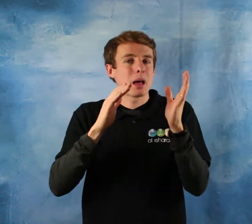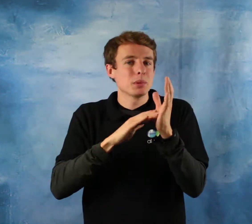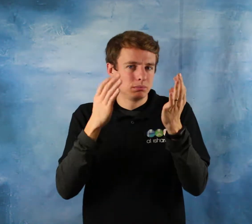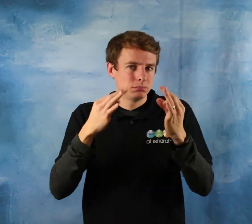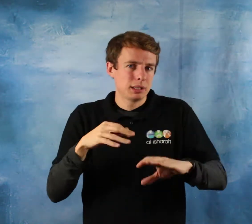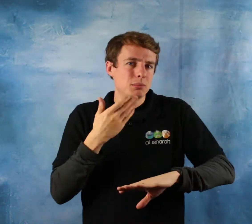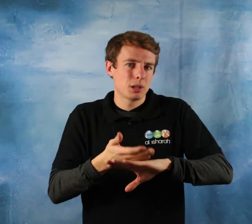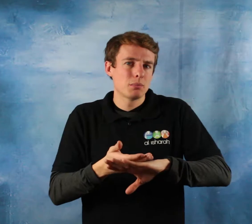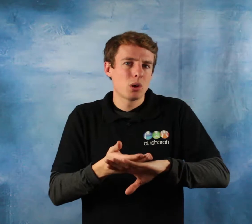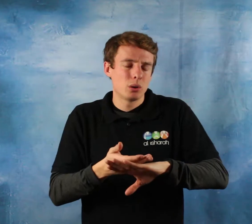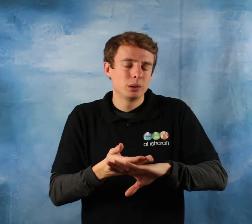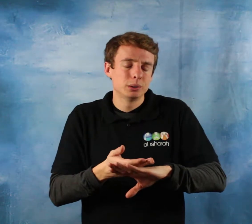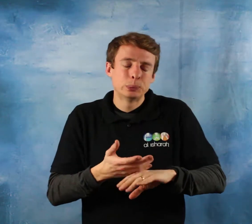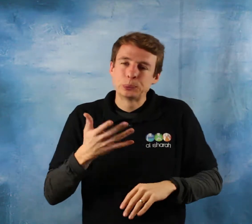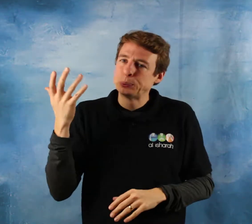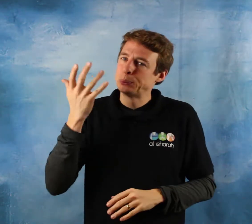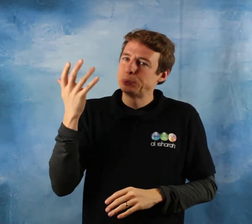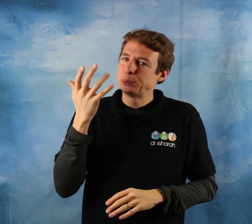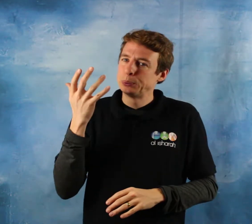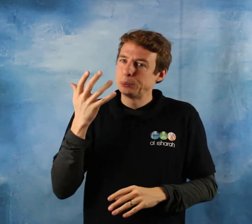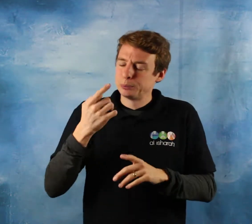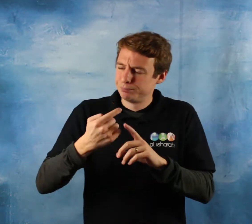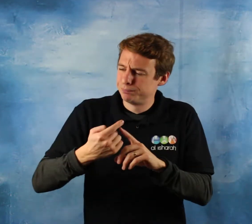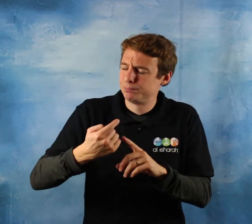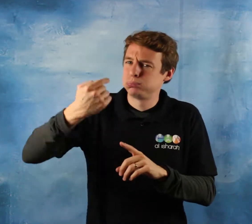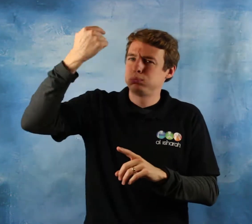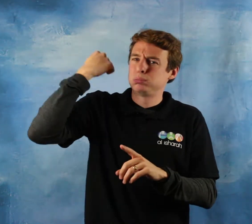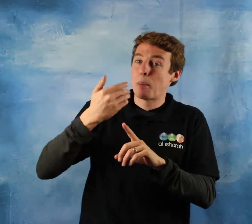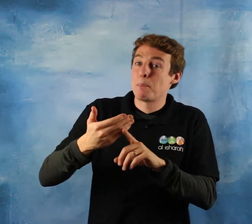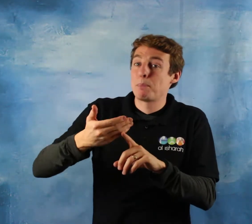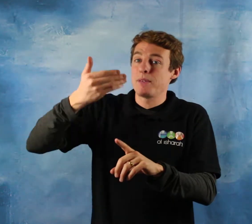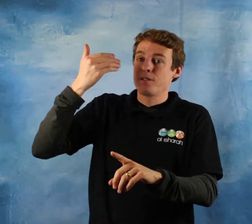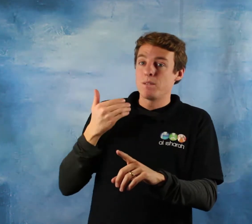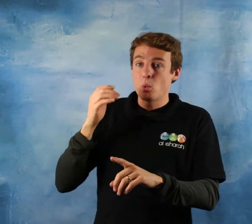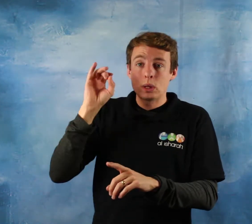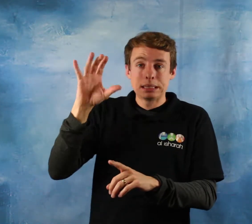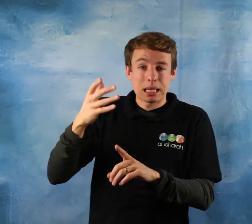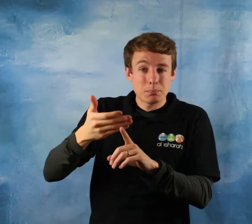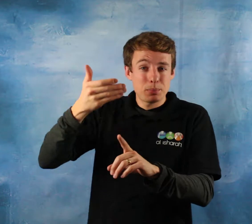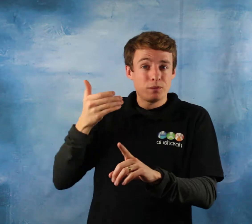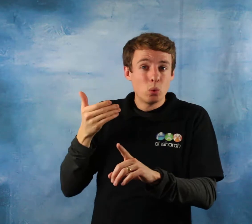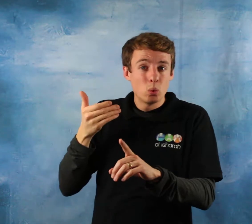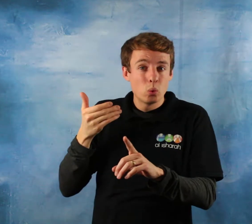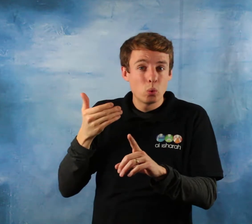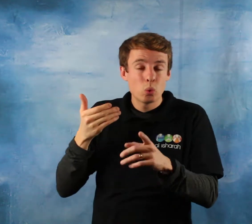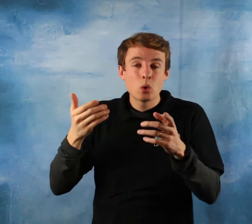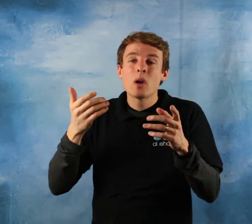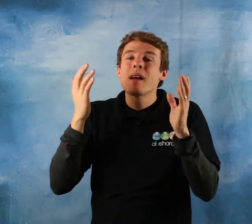during the pre-Islamic age of ignorance especially towards